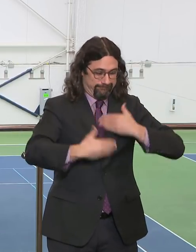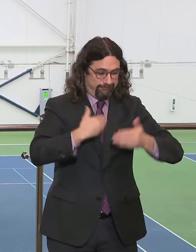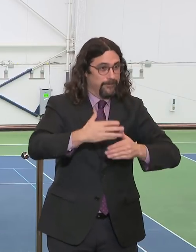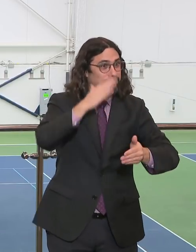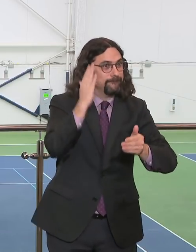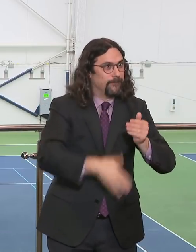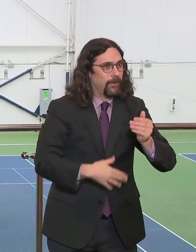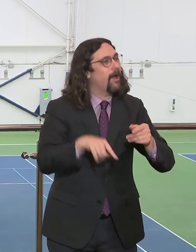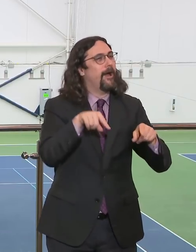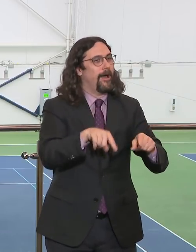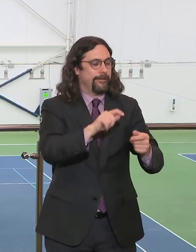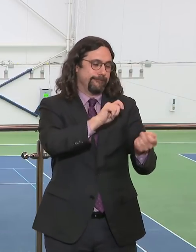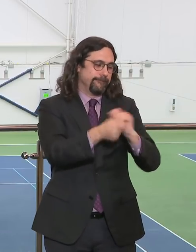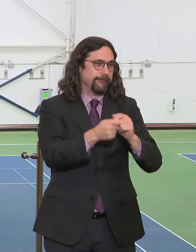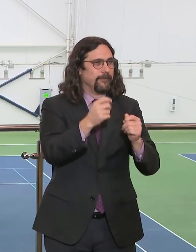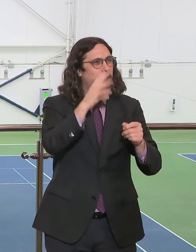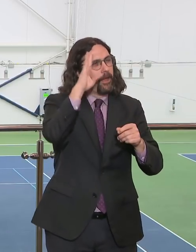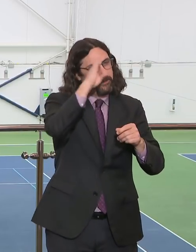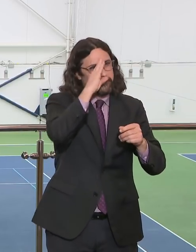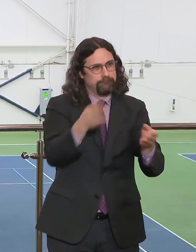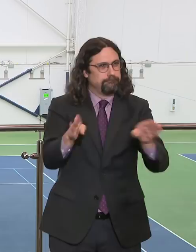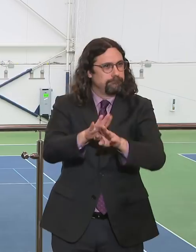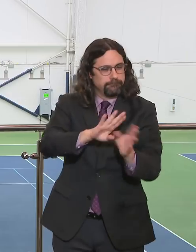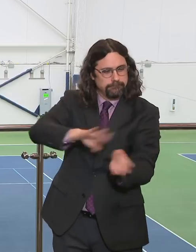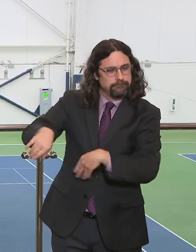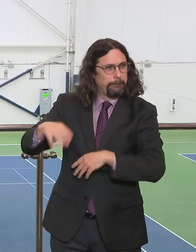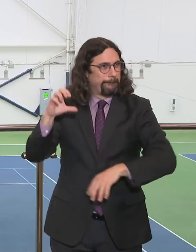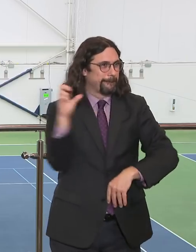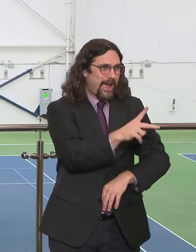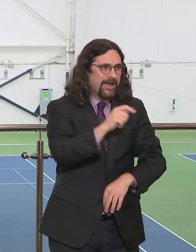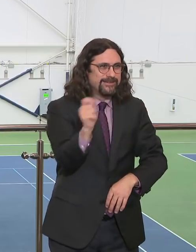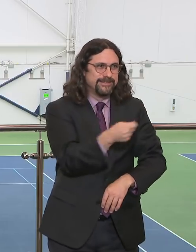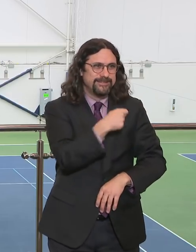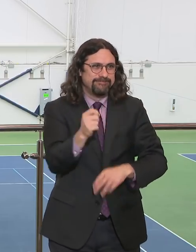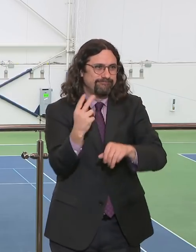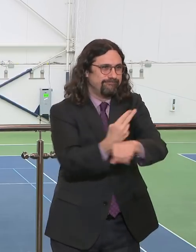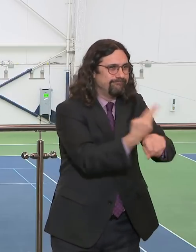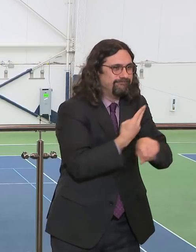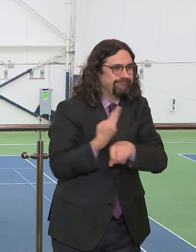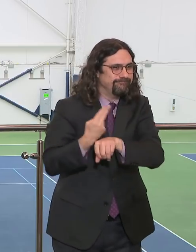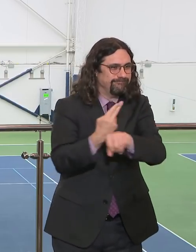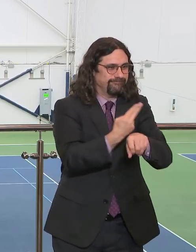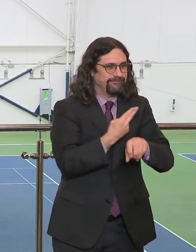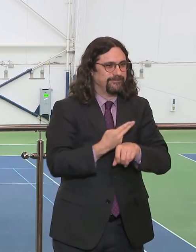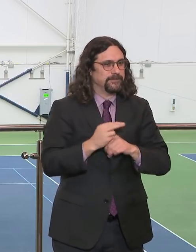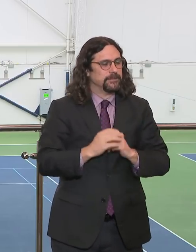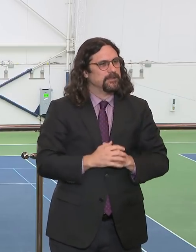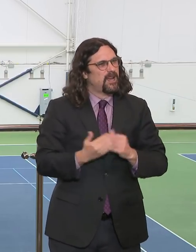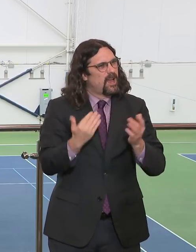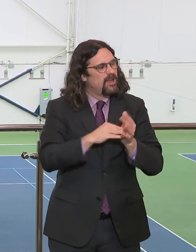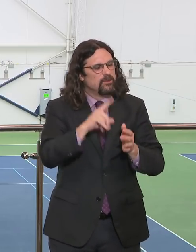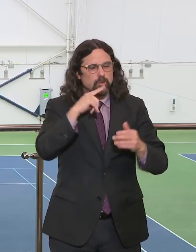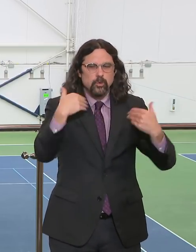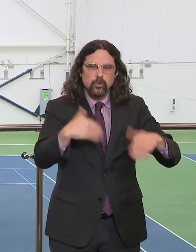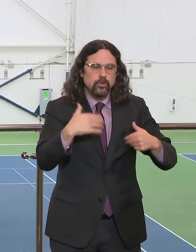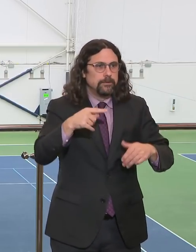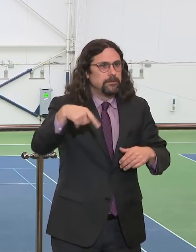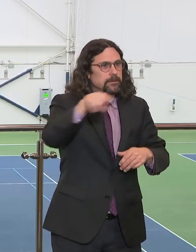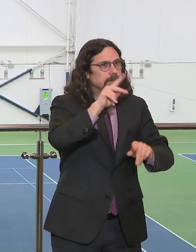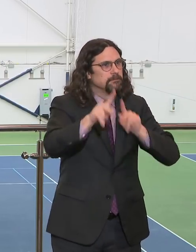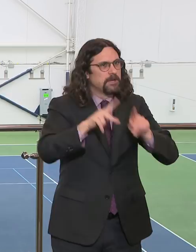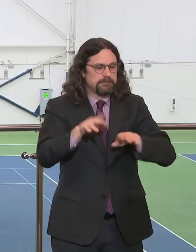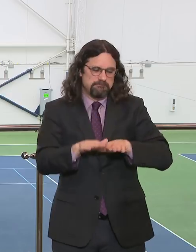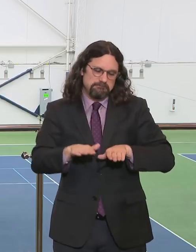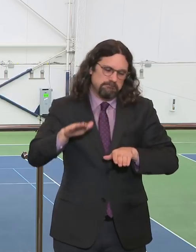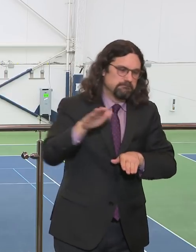set a very, very high bar of what we need to create in the next few weeks in terms of hospital beds in this city. And every